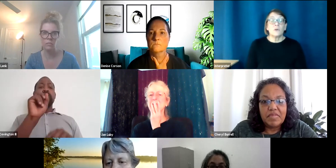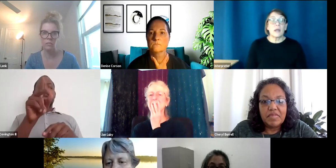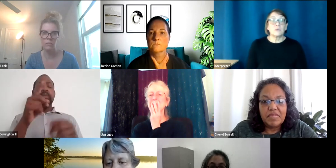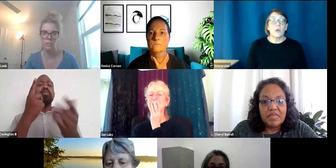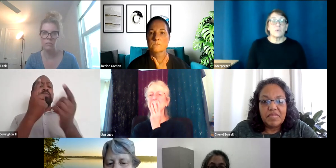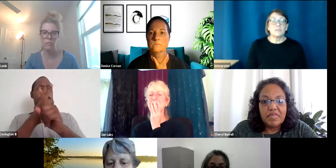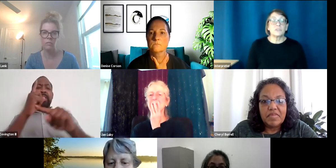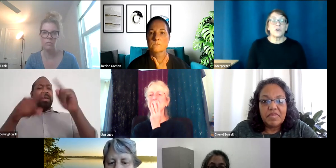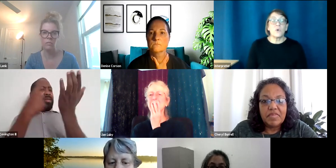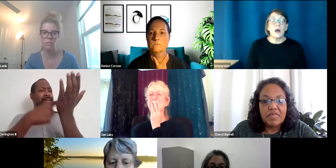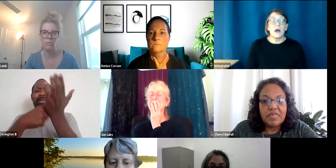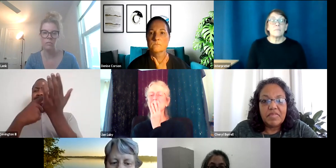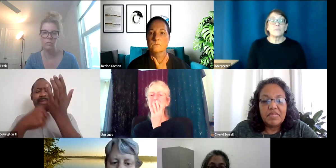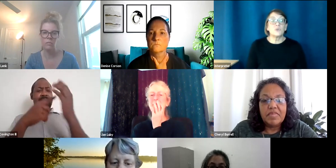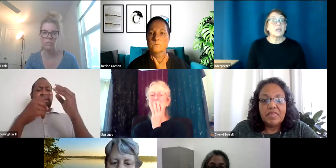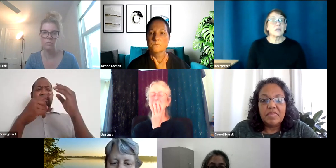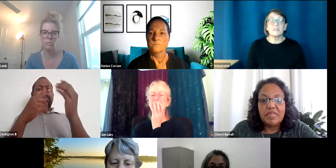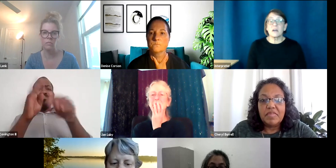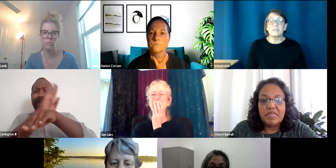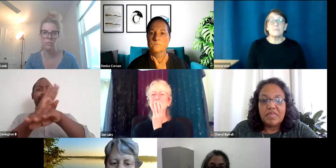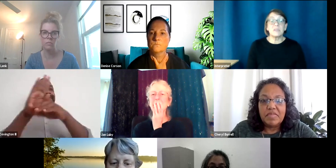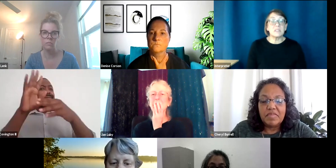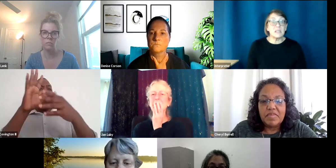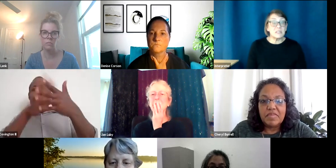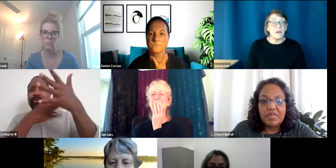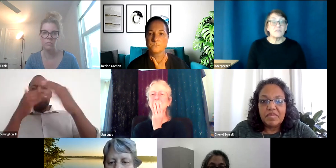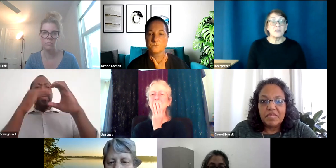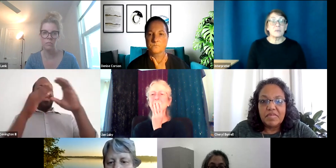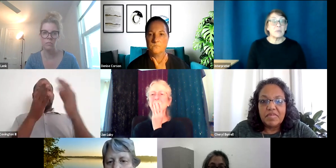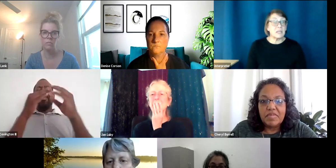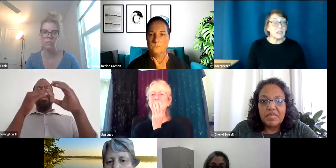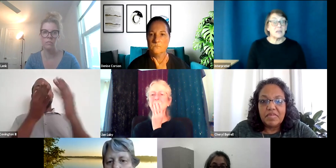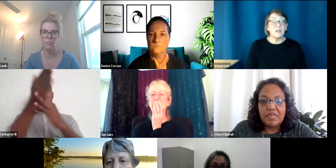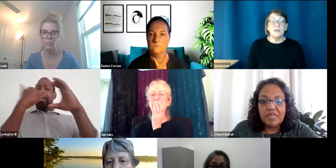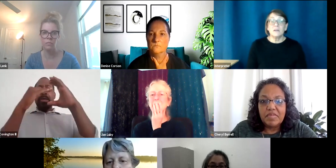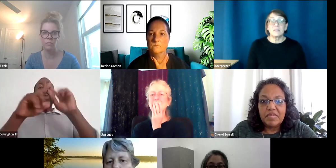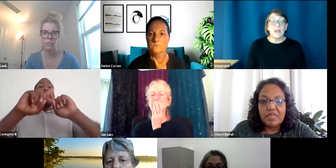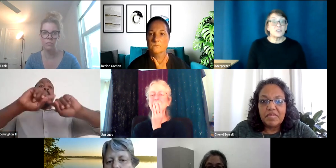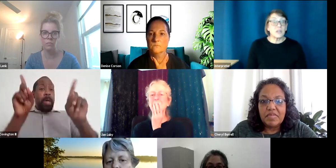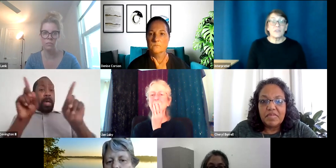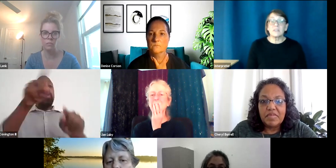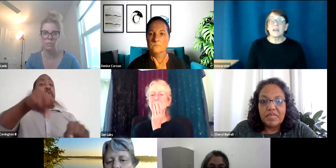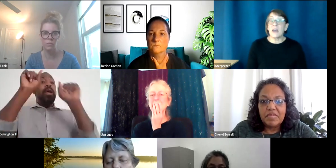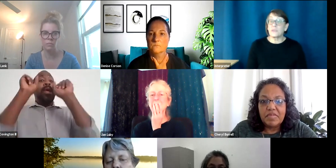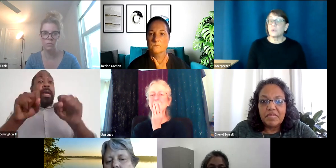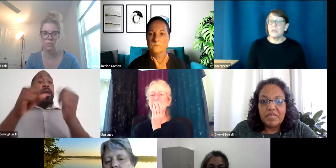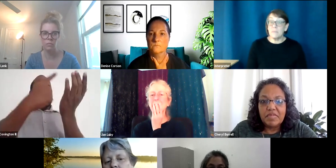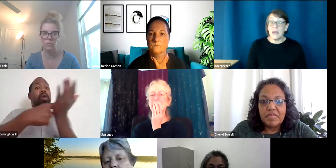Right, right, right. So you can't discuss business of the committee scheduling and things like that through email.